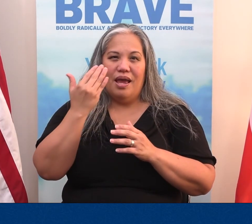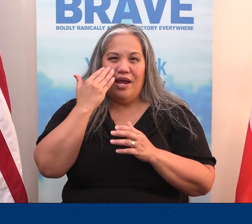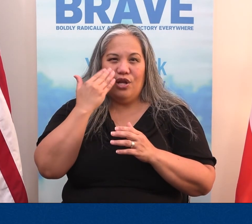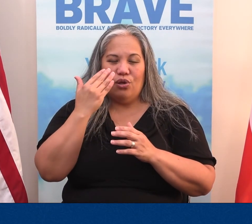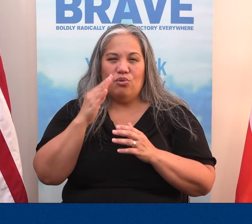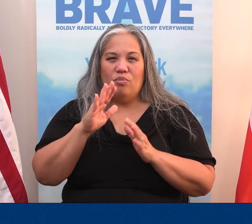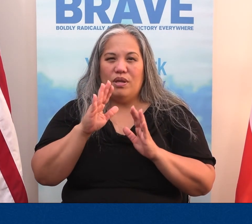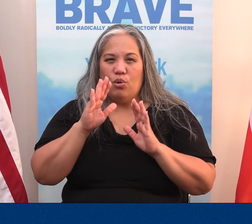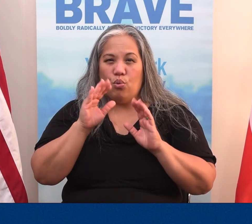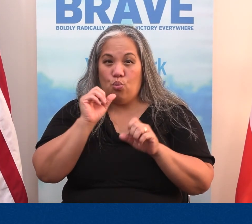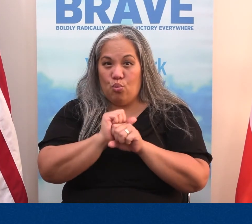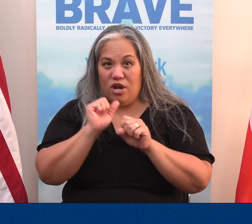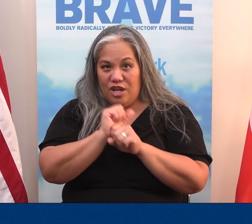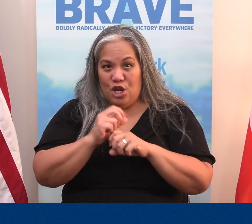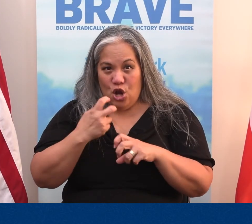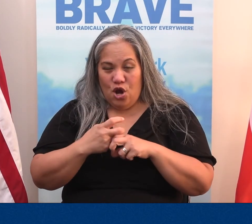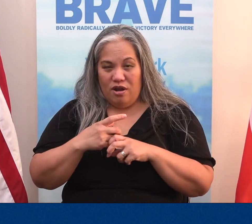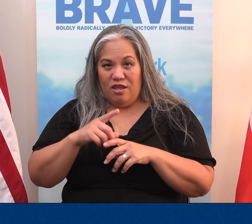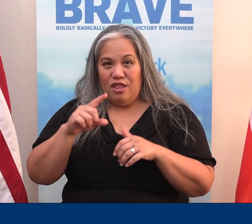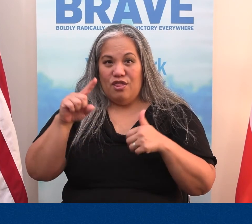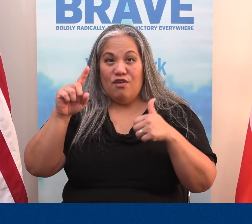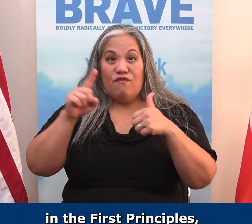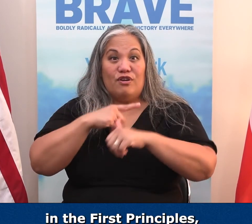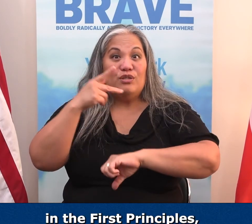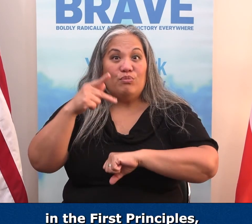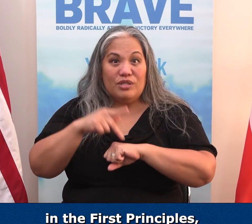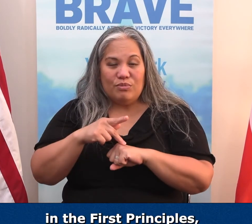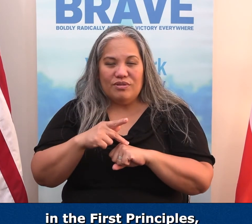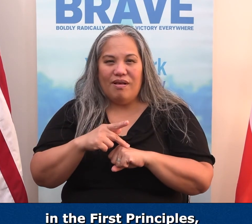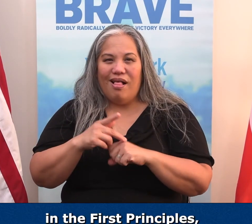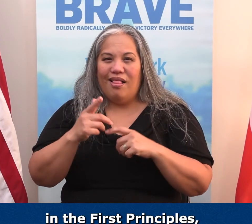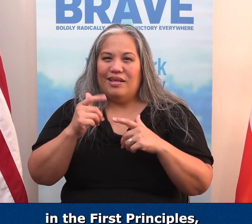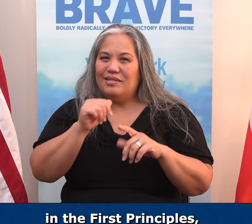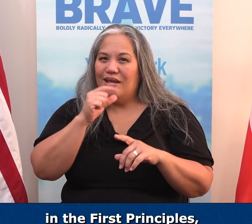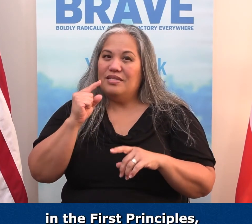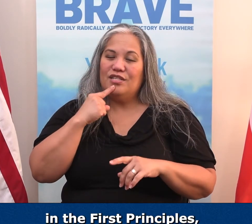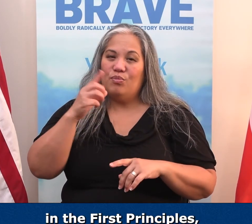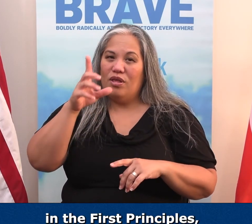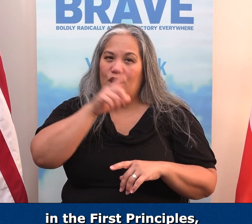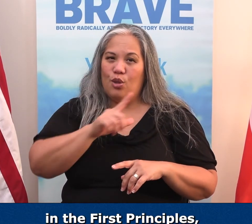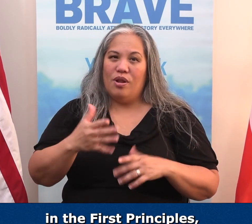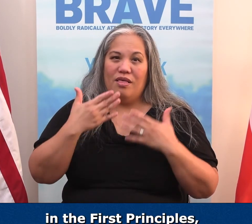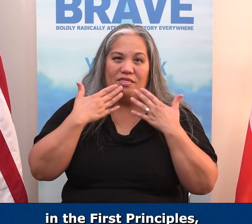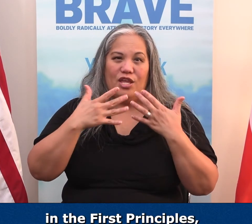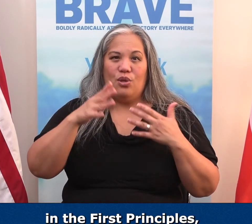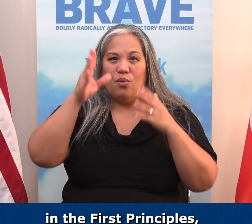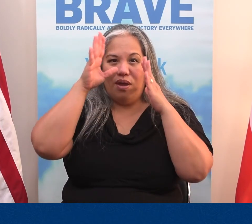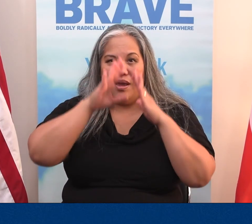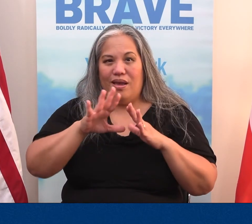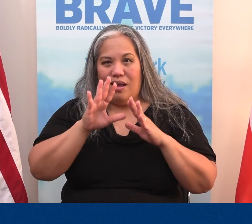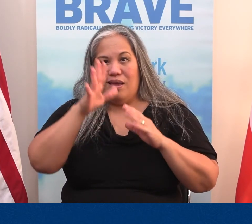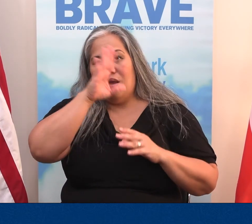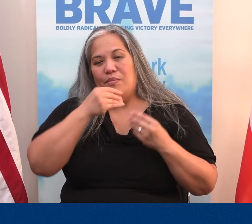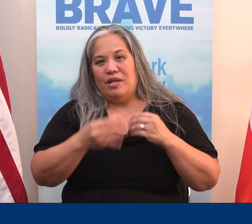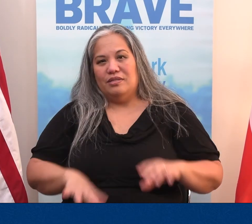Guys, I know you're going to be working hard now on the first principles. So let's not disappoint the Lord. Thanks and God bless.